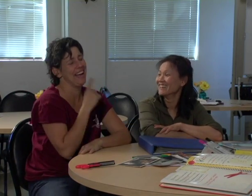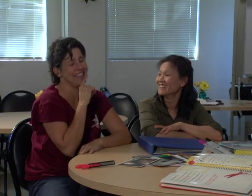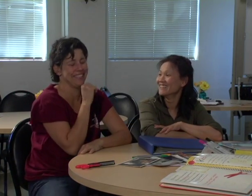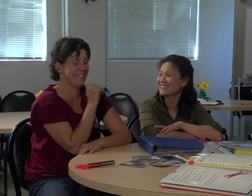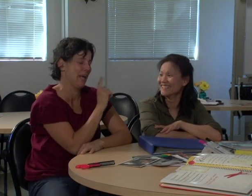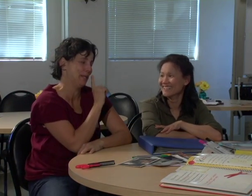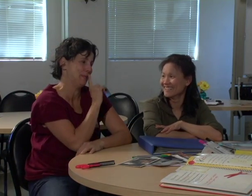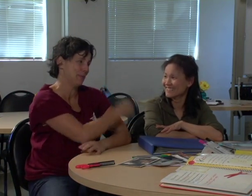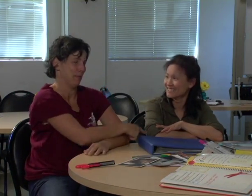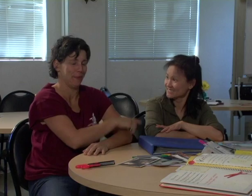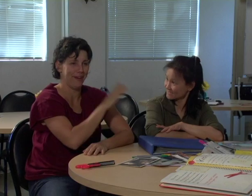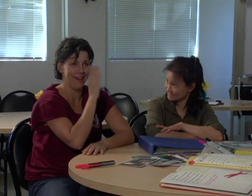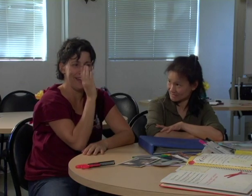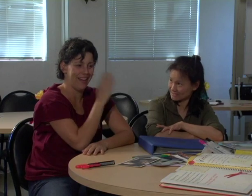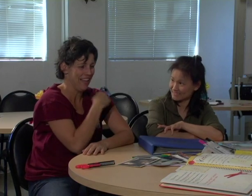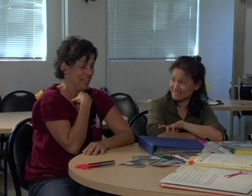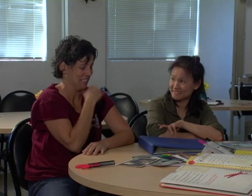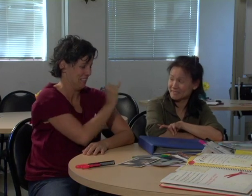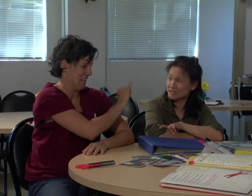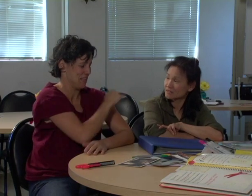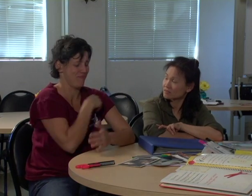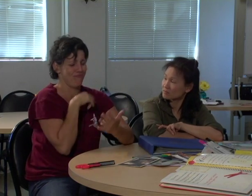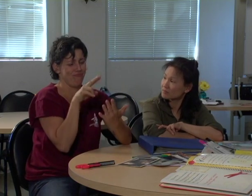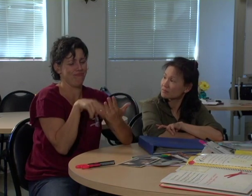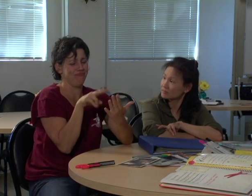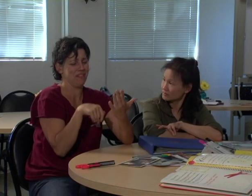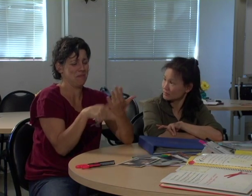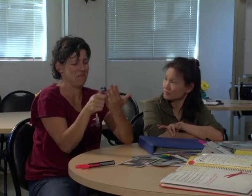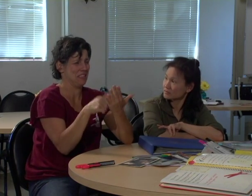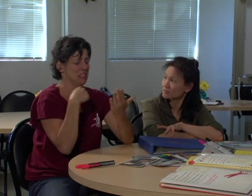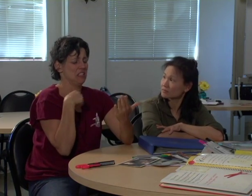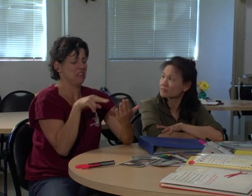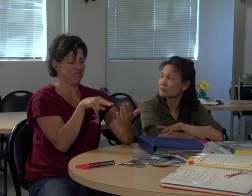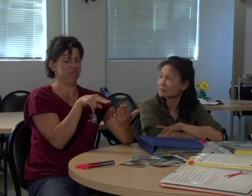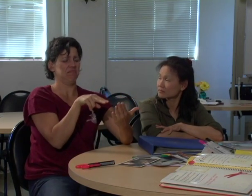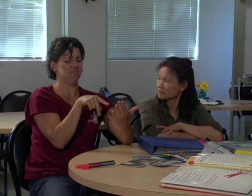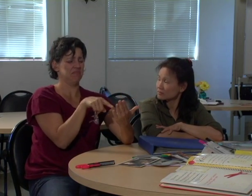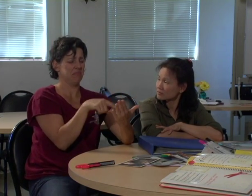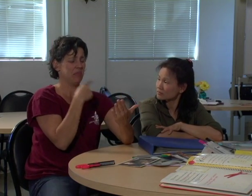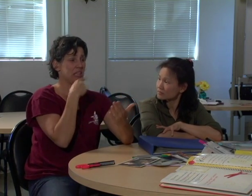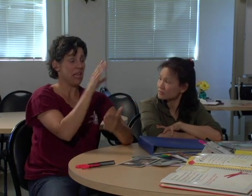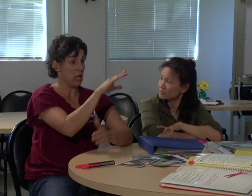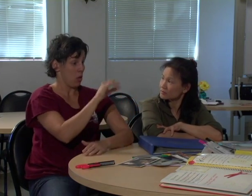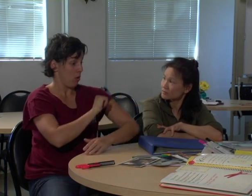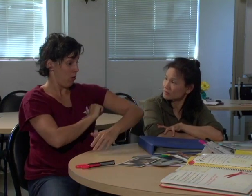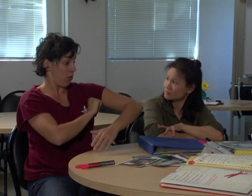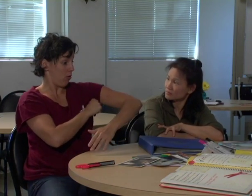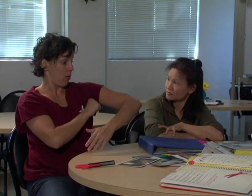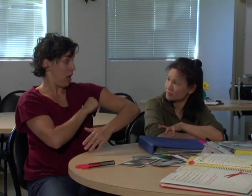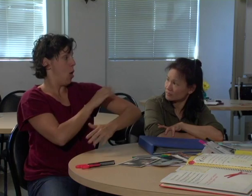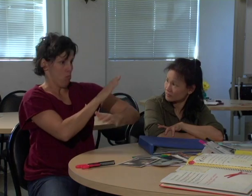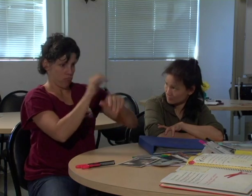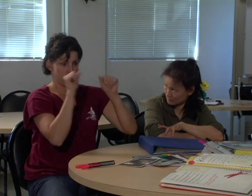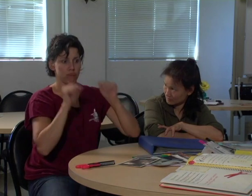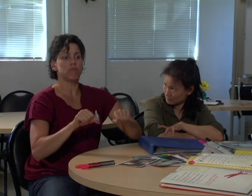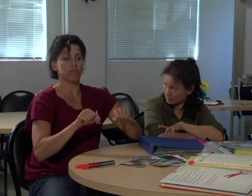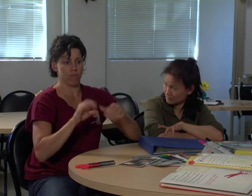Seriously, that can't possibly be true. It reminds me of something I read that said you can get it from wearing a certain kind of deodorant.